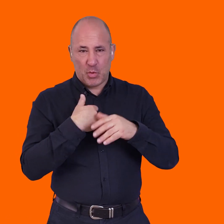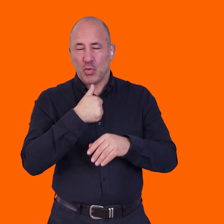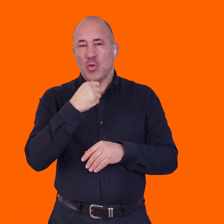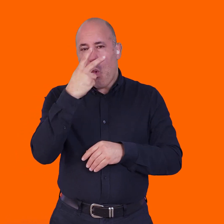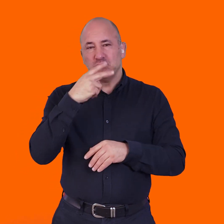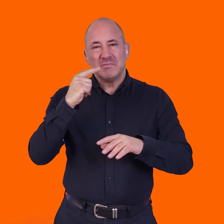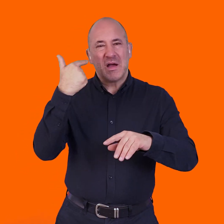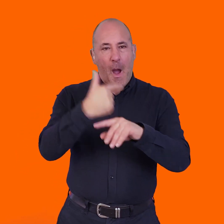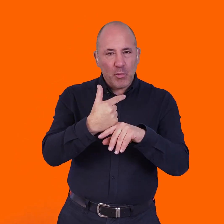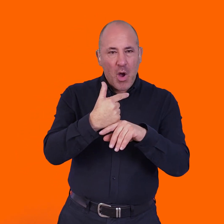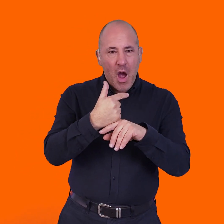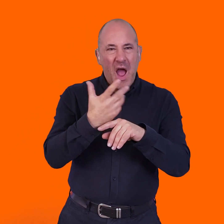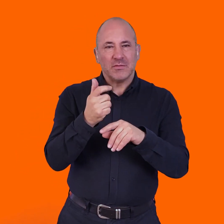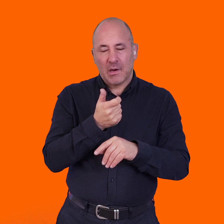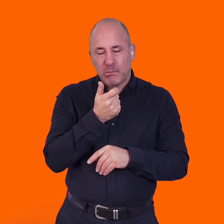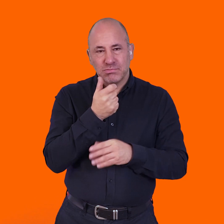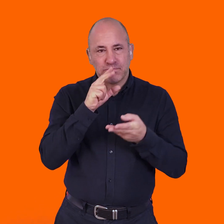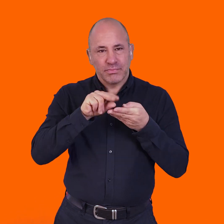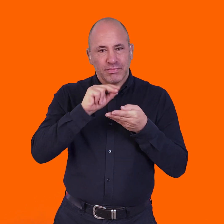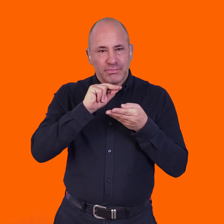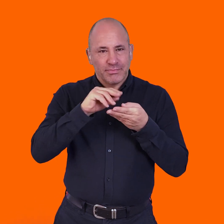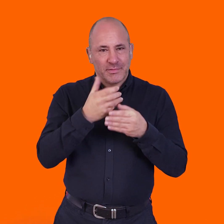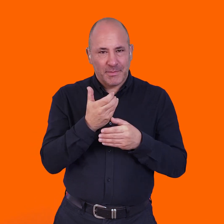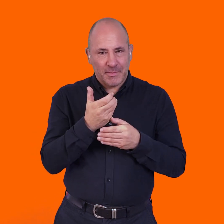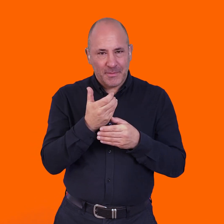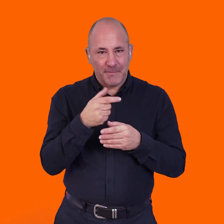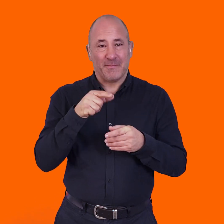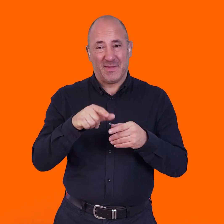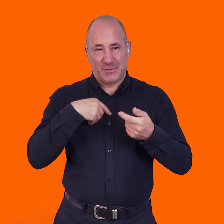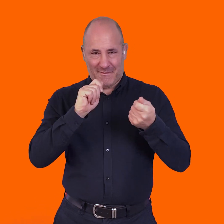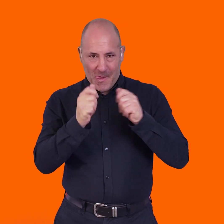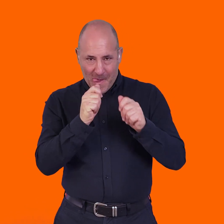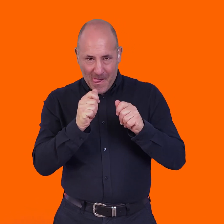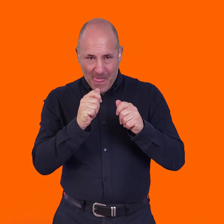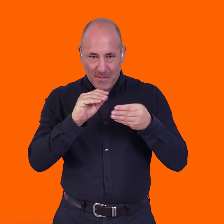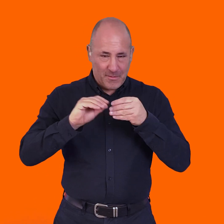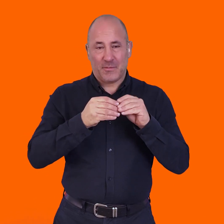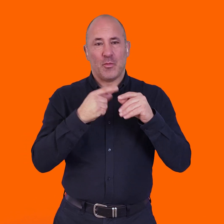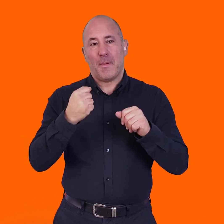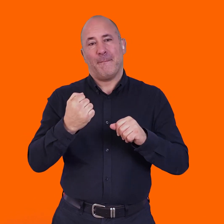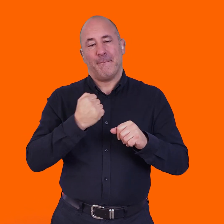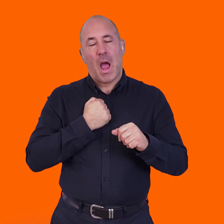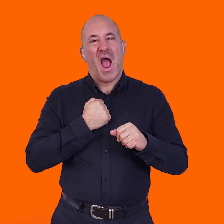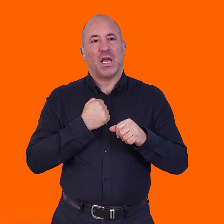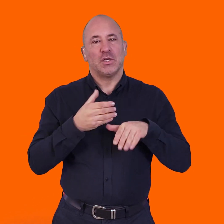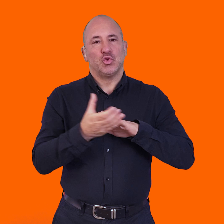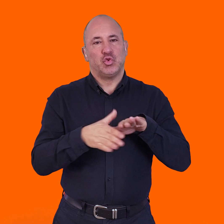I then sort of did an interpretation of that using an old camera and a